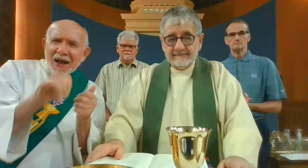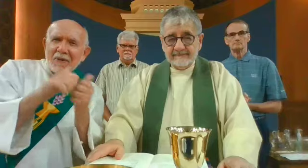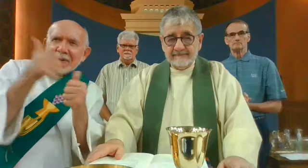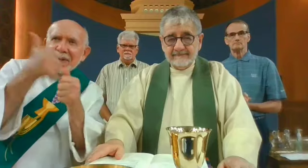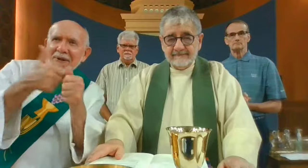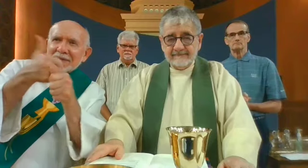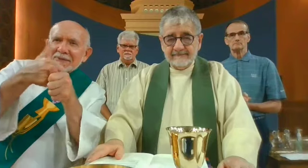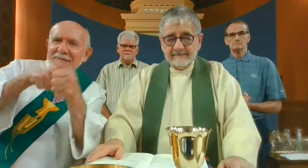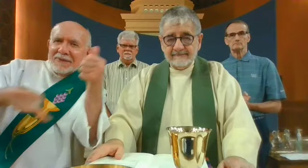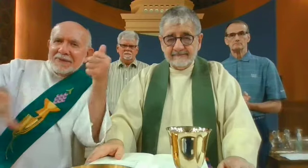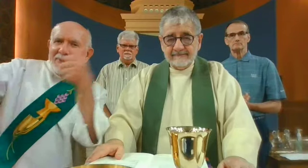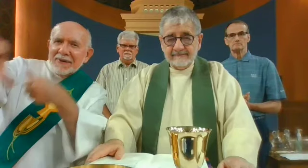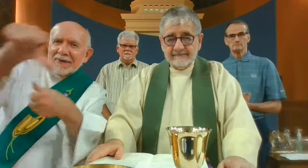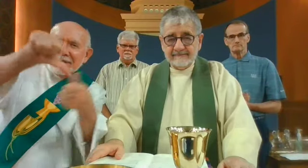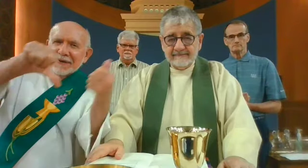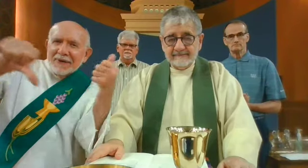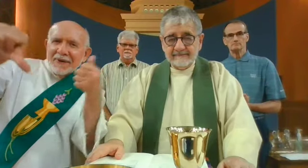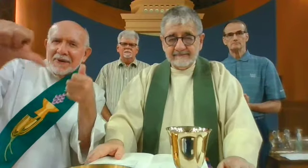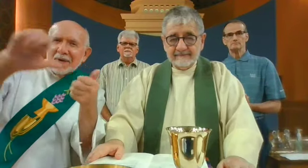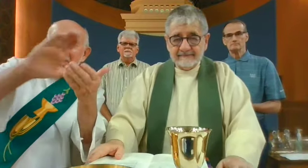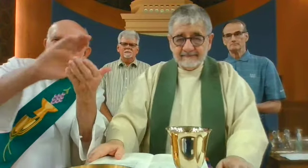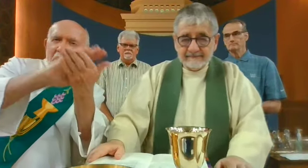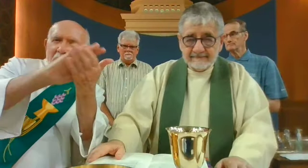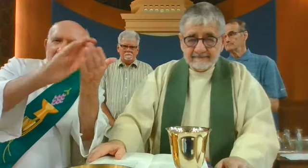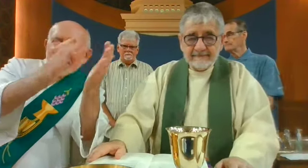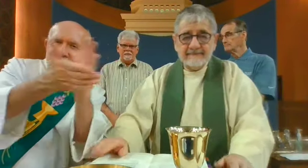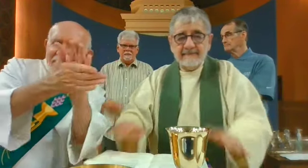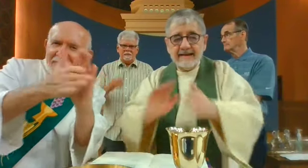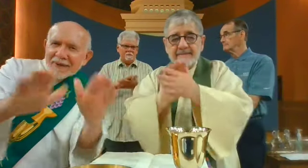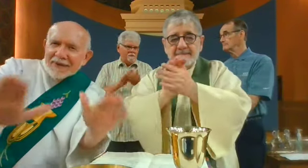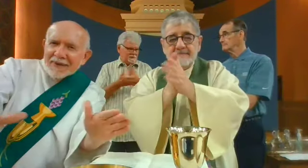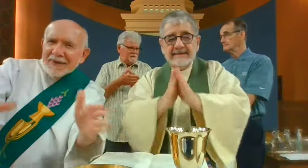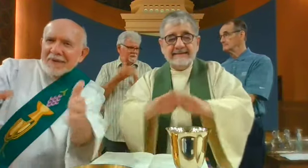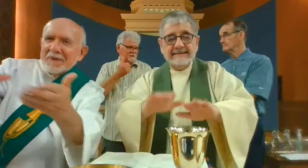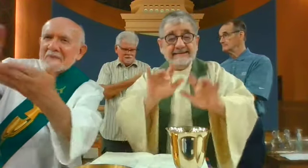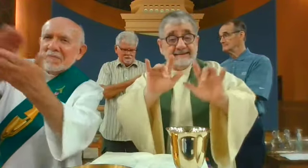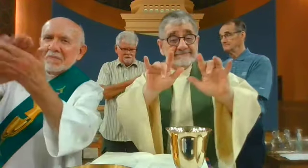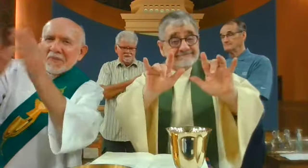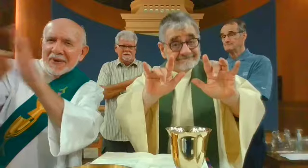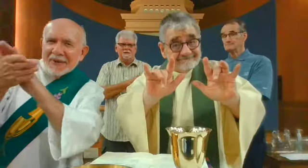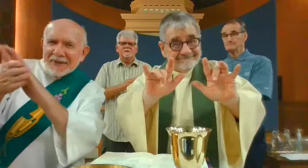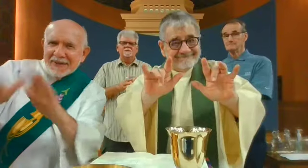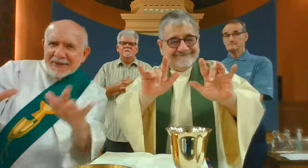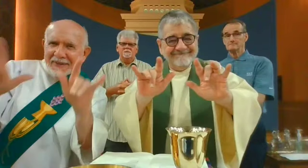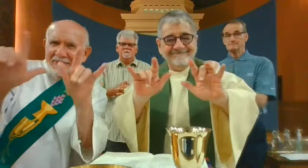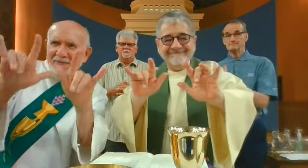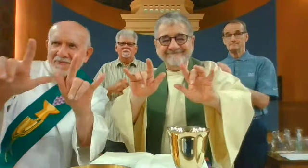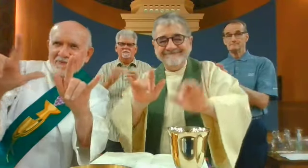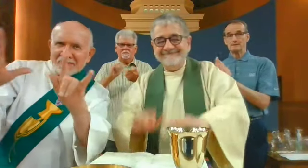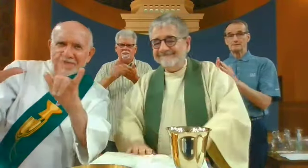Let us share that peace with those around us, peace, peace, peace, and love.